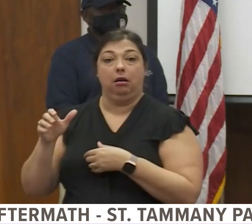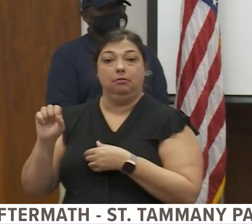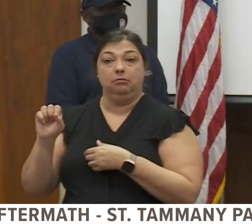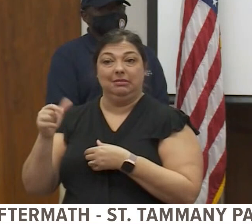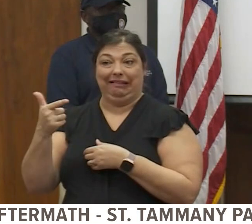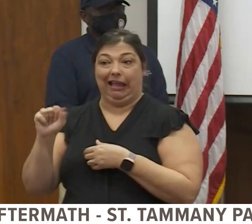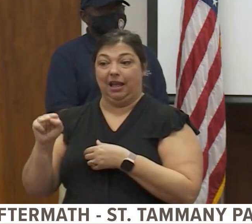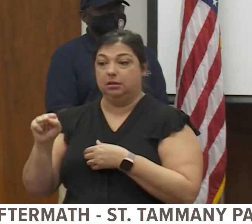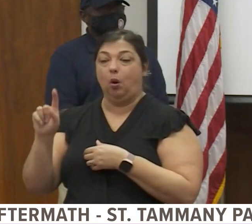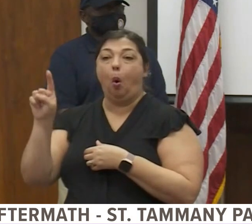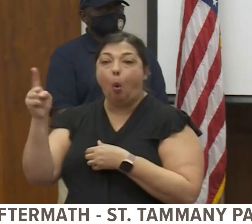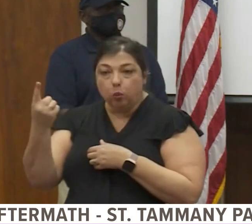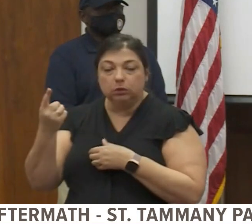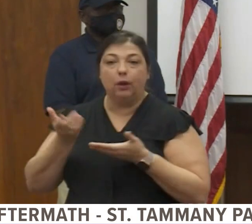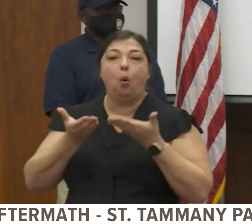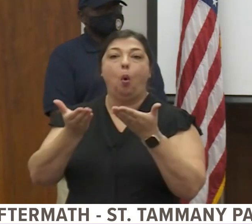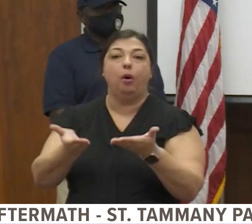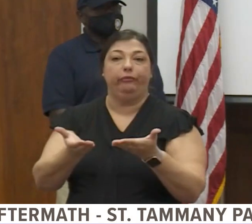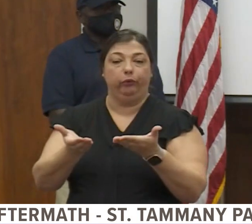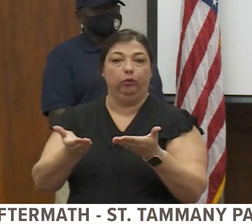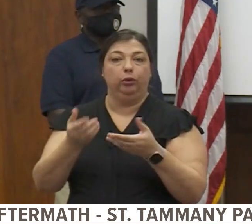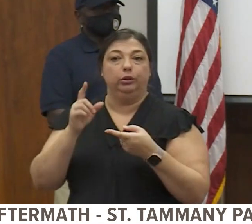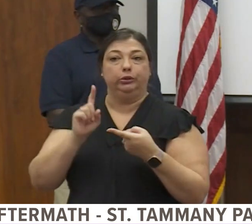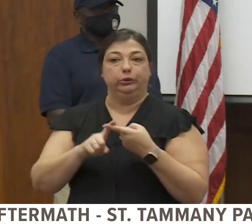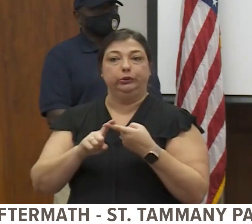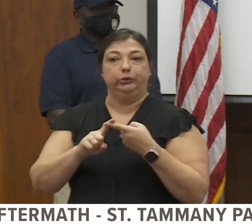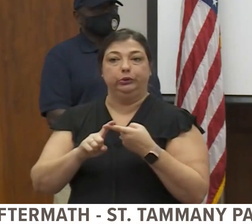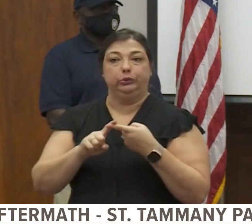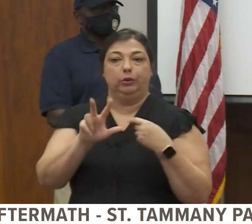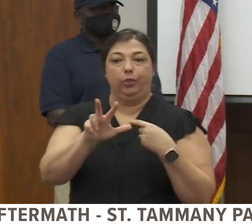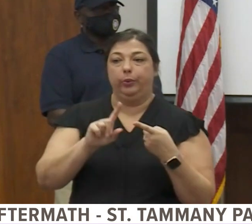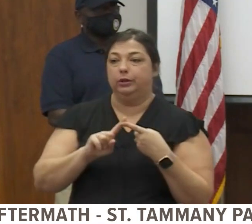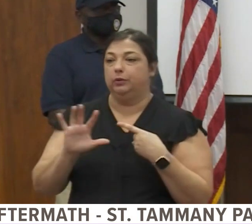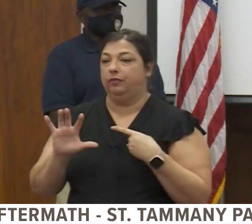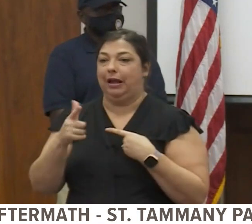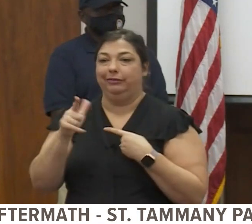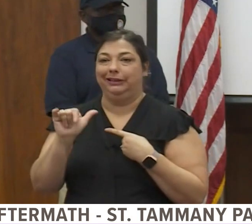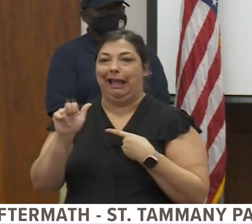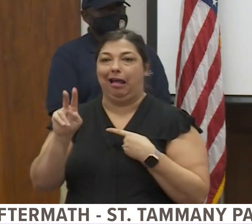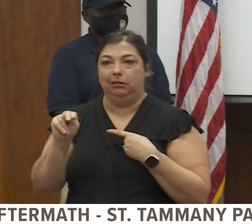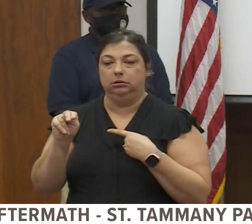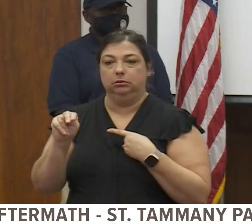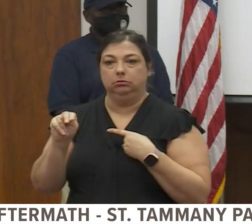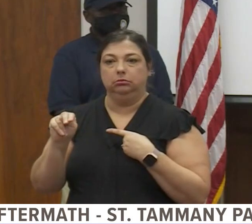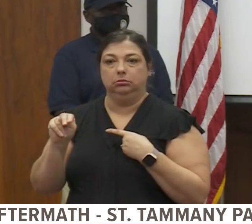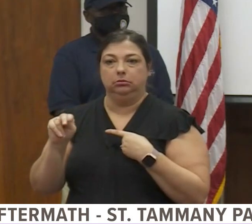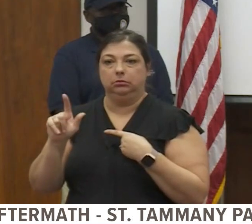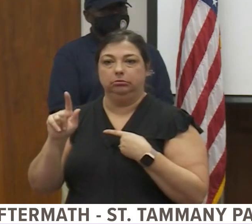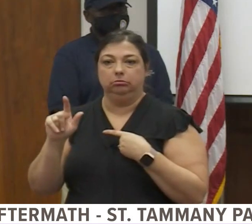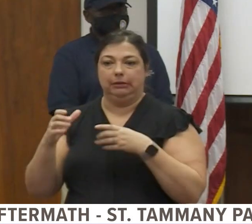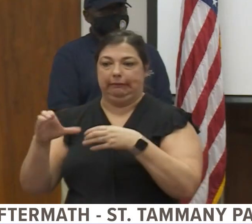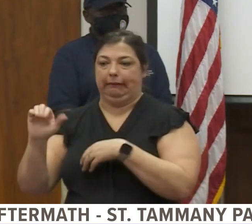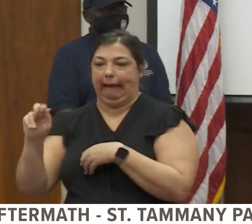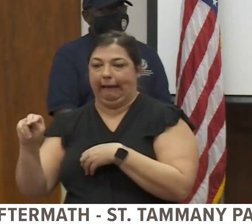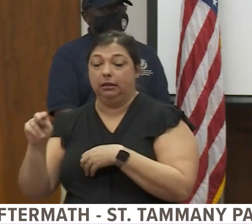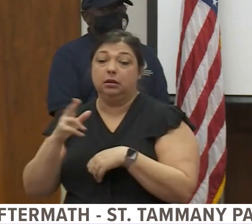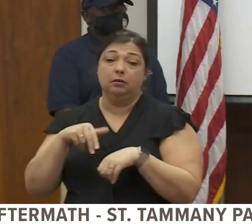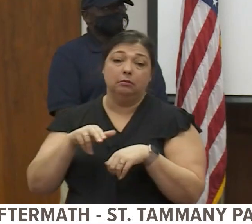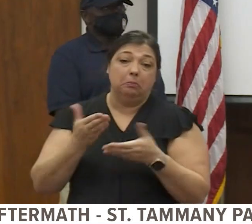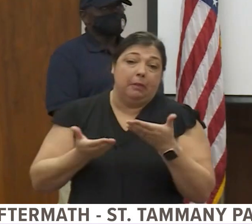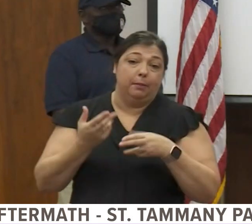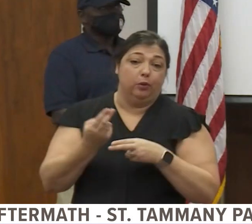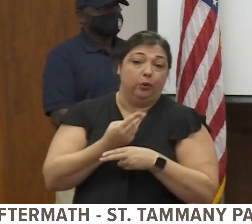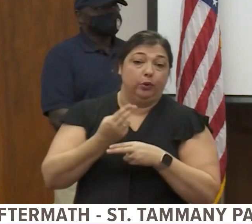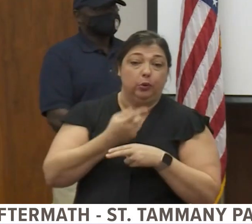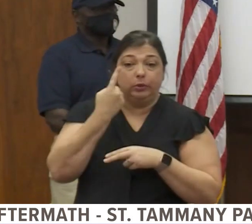gasoline refills with with three gallon and five gallon gas cans. Perhaps they're being used of course to